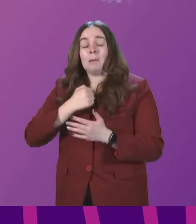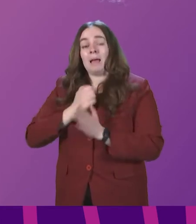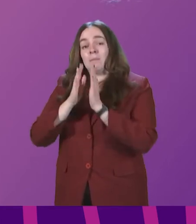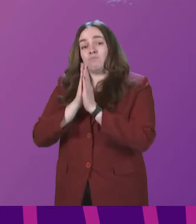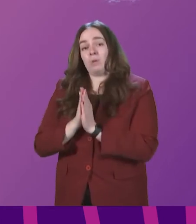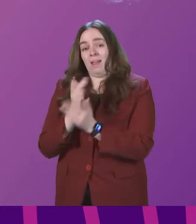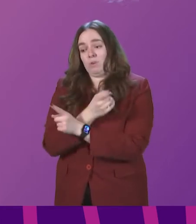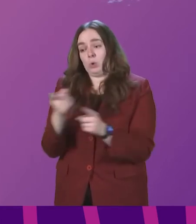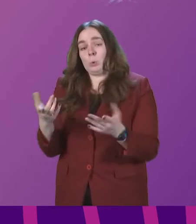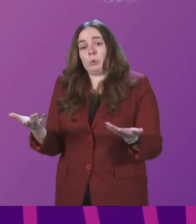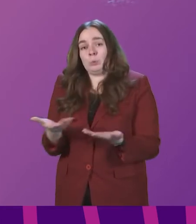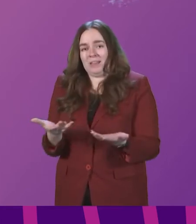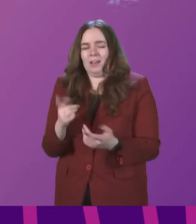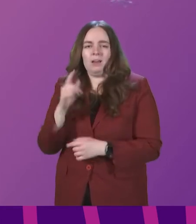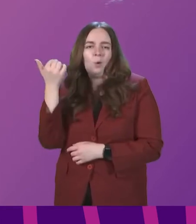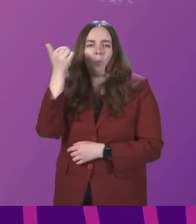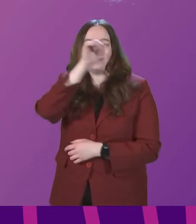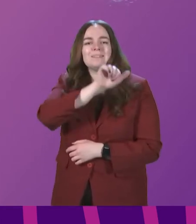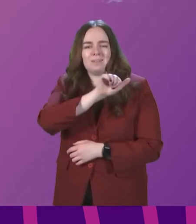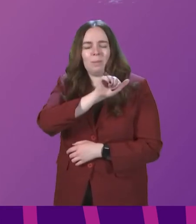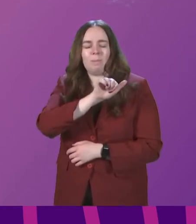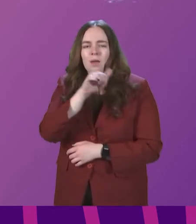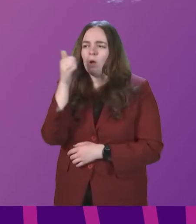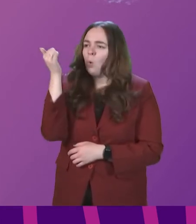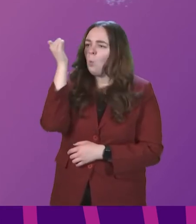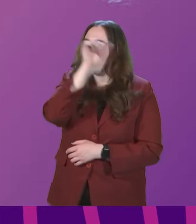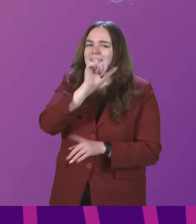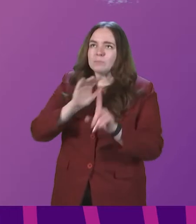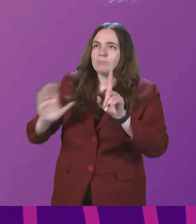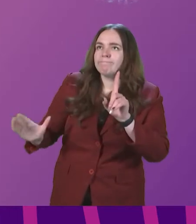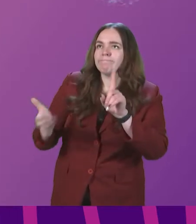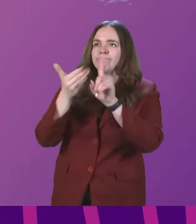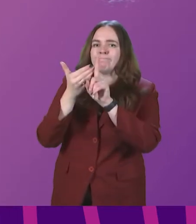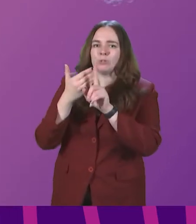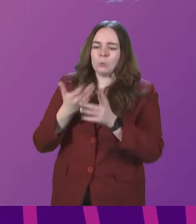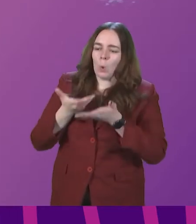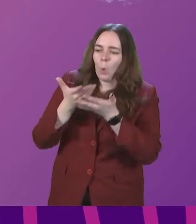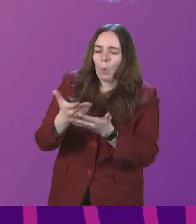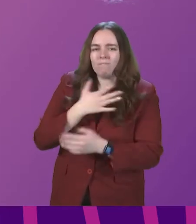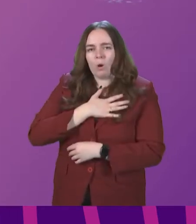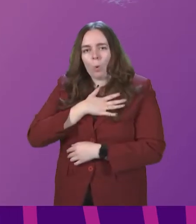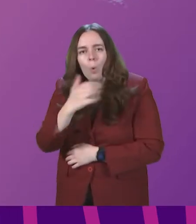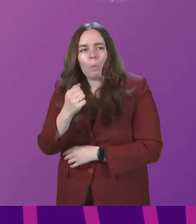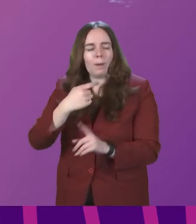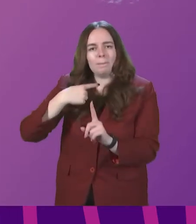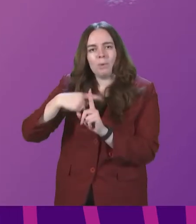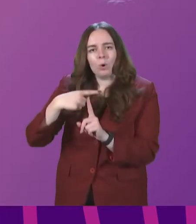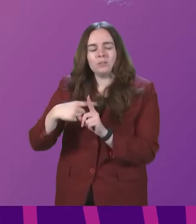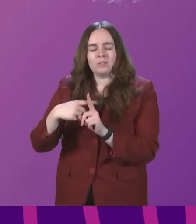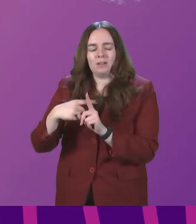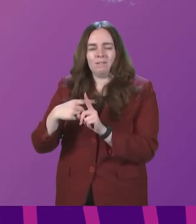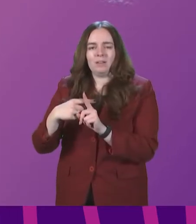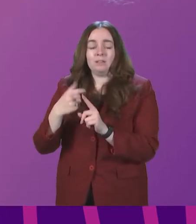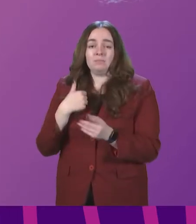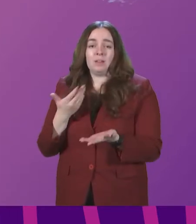today is for wisdom. Wisdom to strive to be that light bearer for others. And I leave you with the